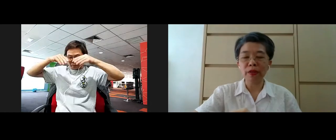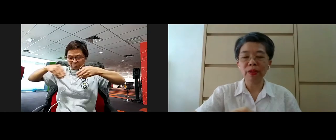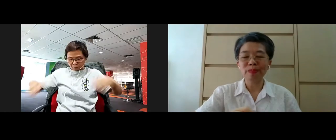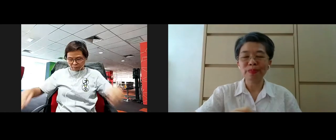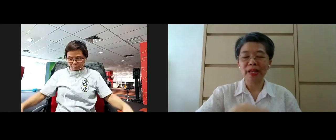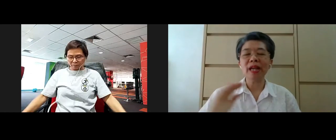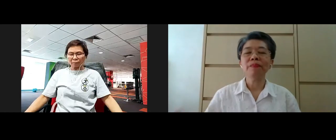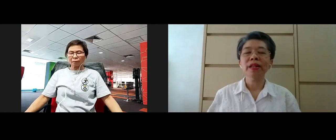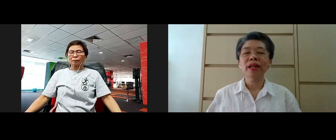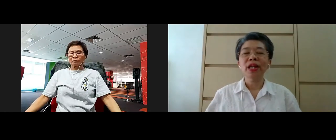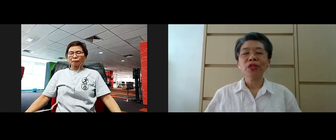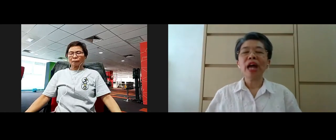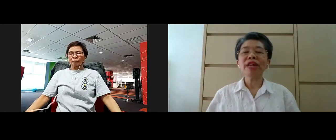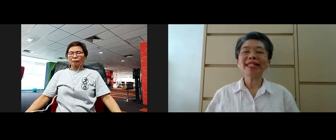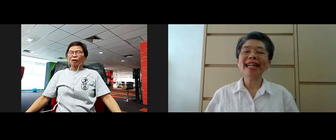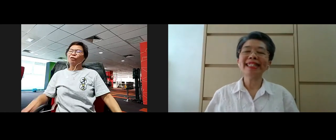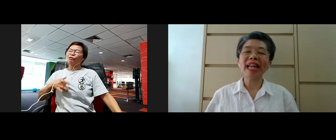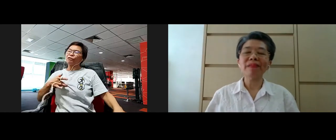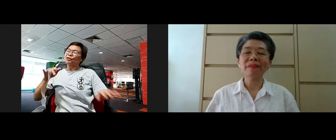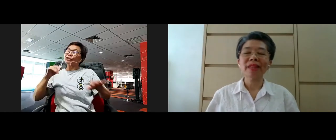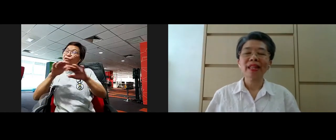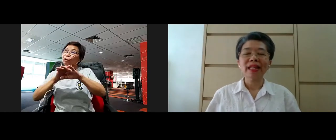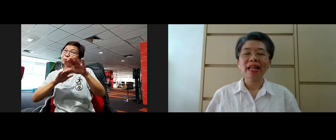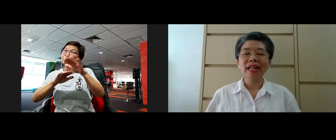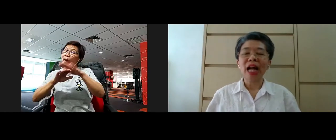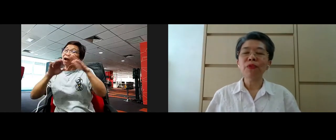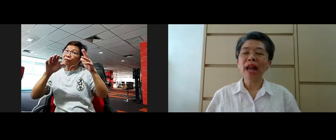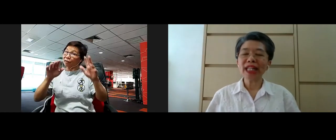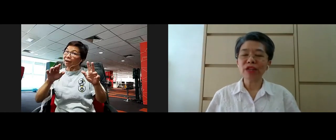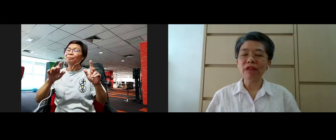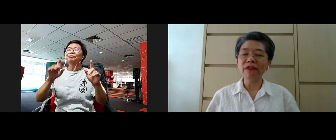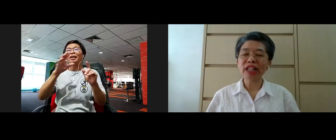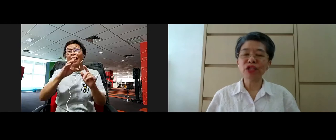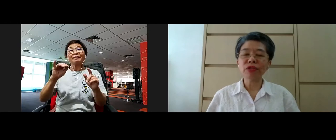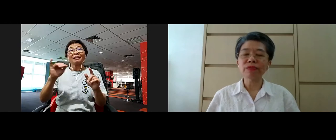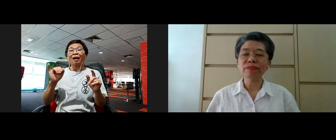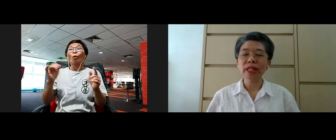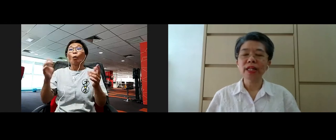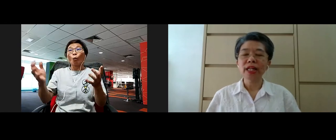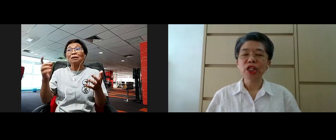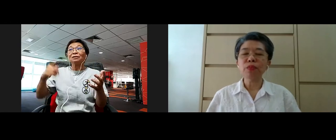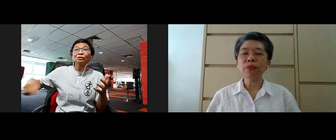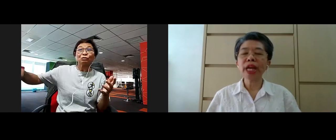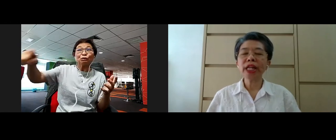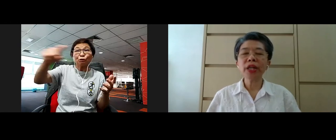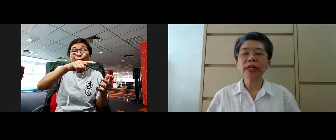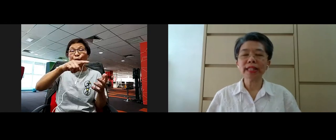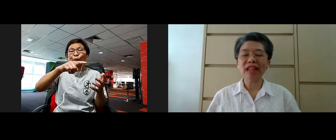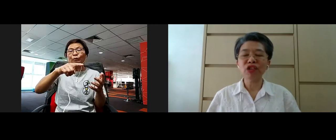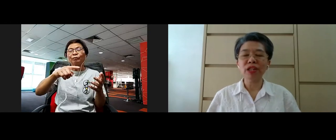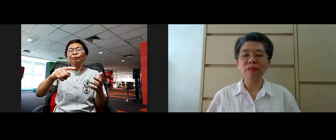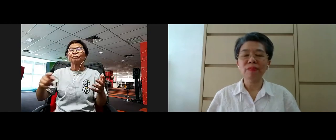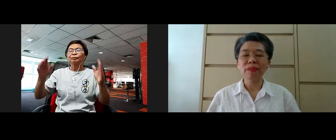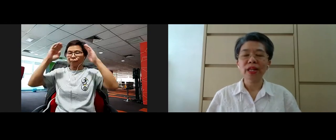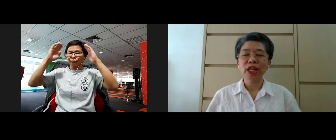with, okay? So having done that, I would like to invite you to bring your